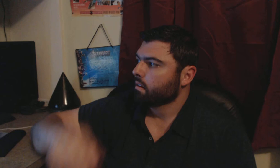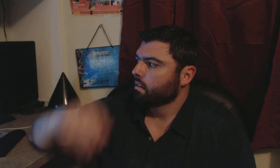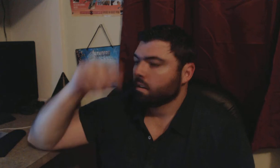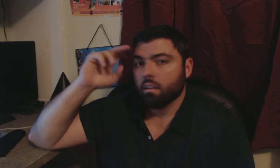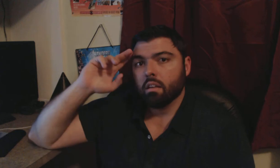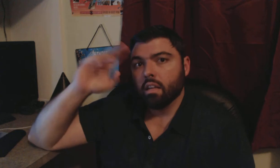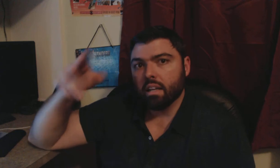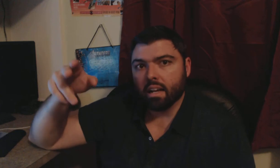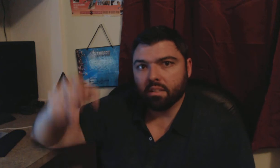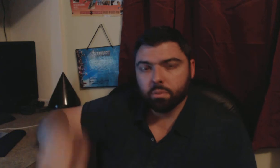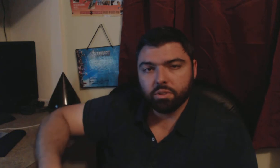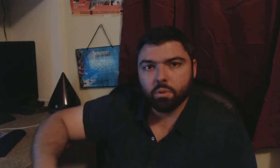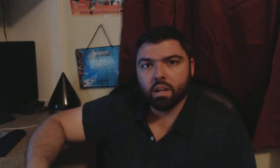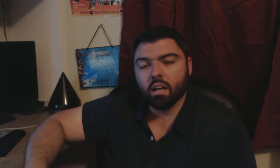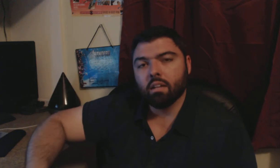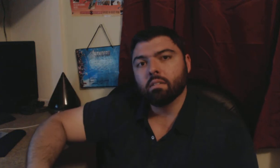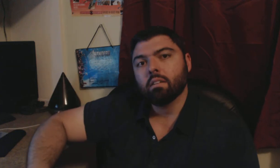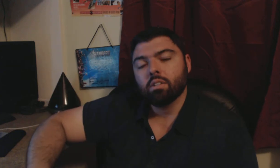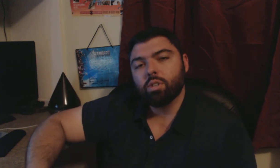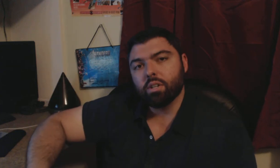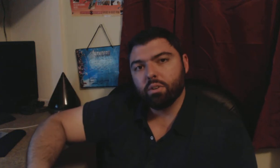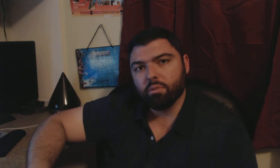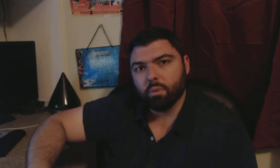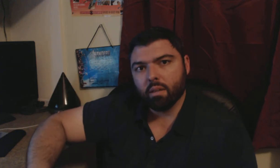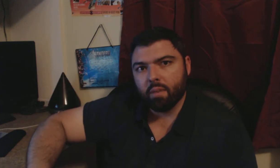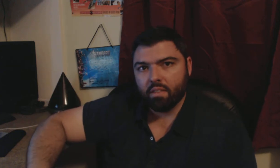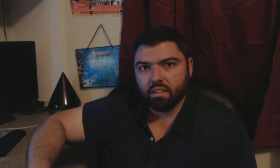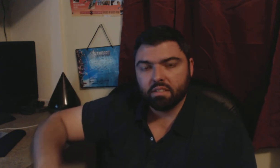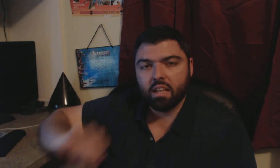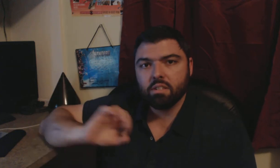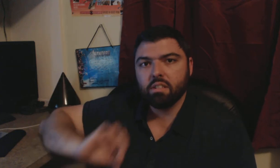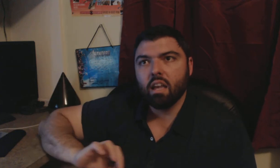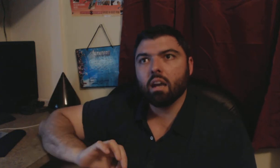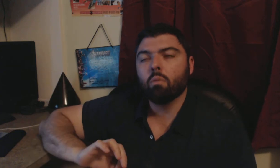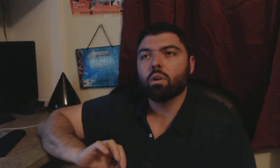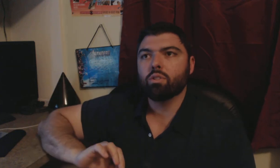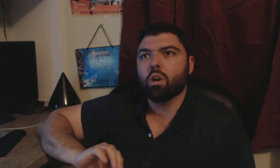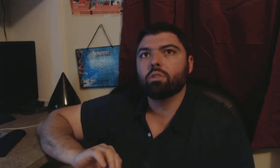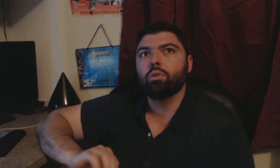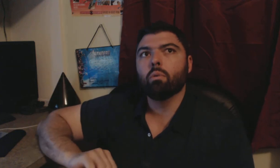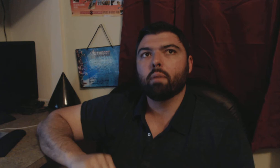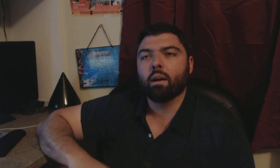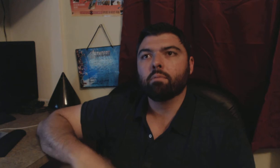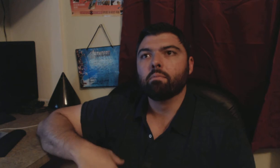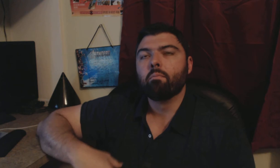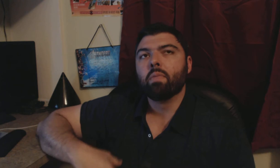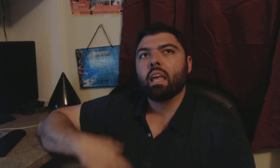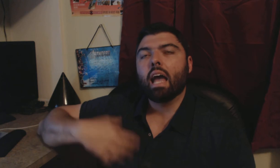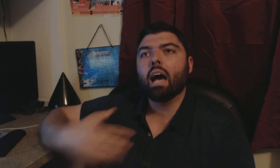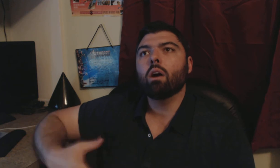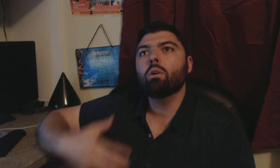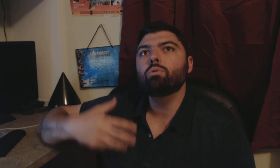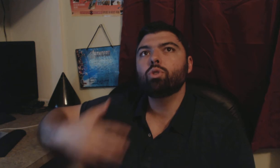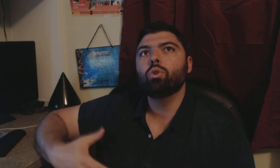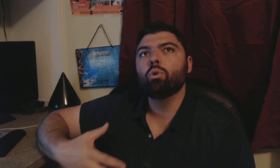hey guys what's going on Josh here from polymathics and today I want to talk to you about how to